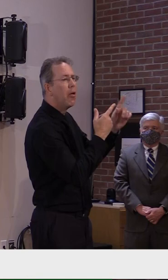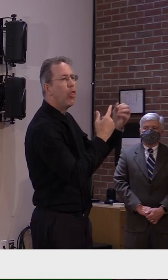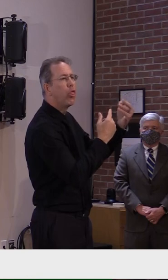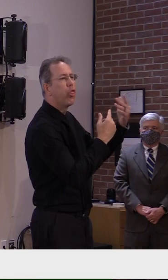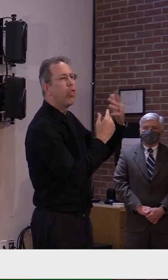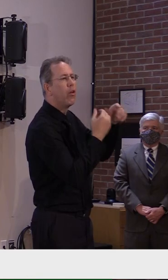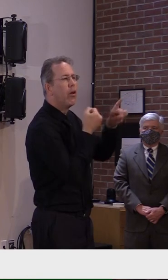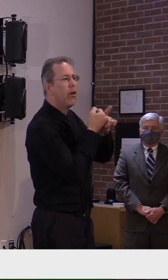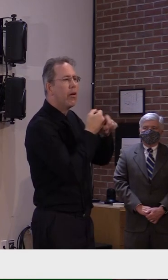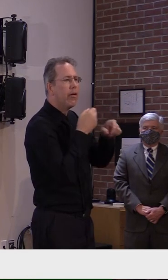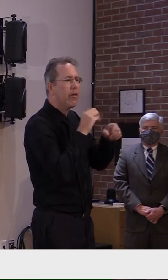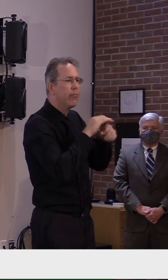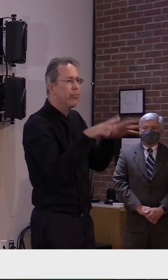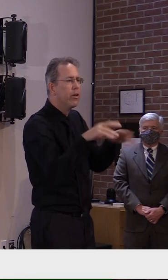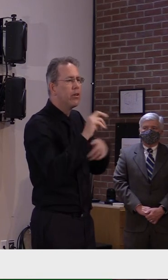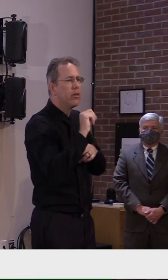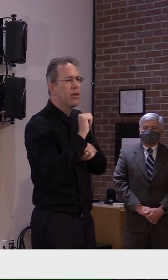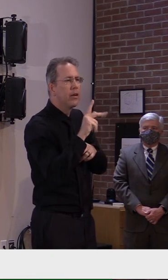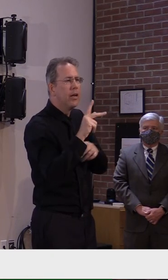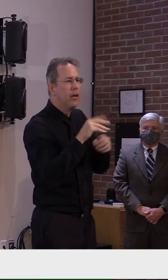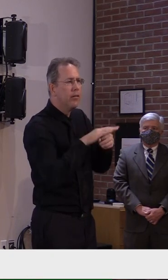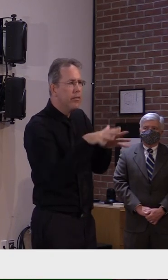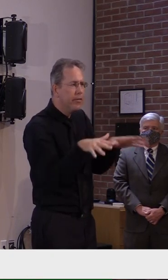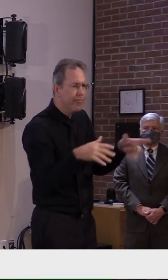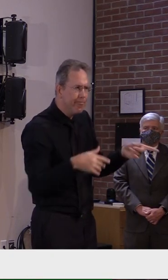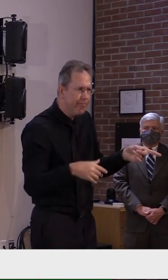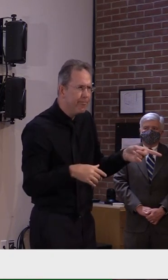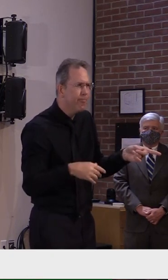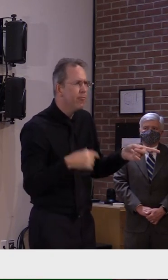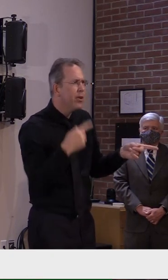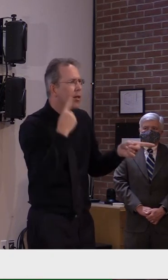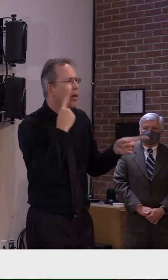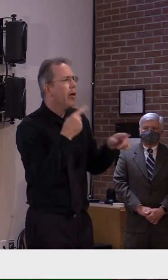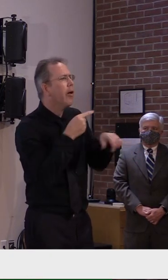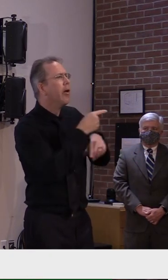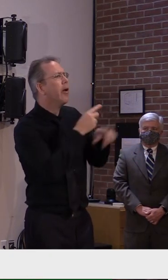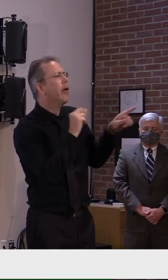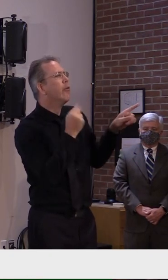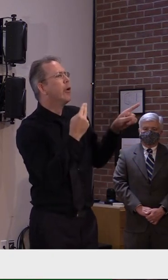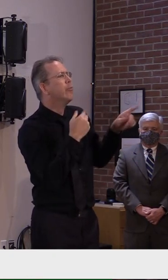transmission so i i just fundamentally fundamentally disagree with you